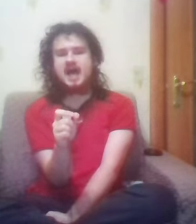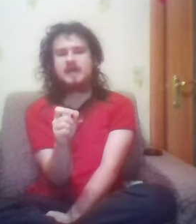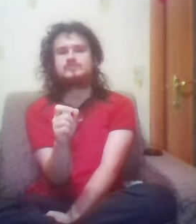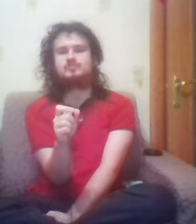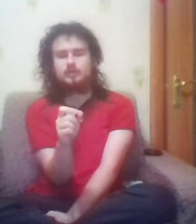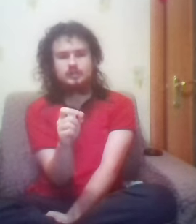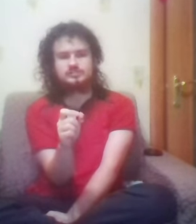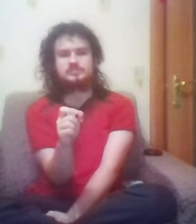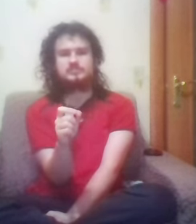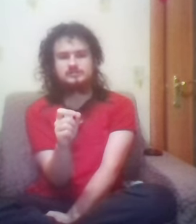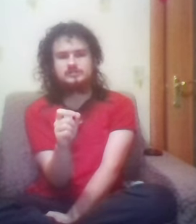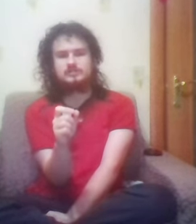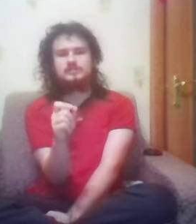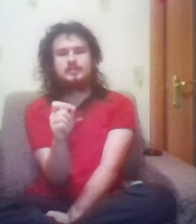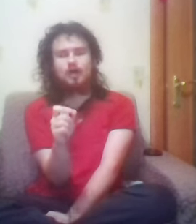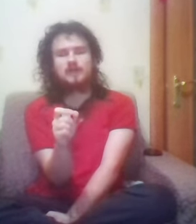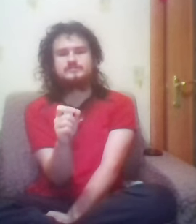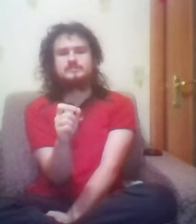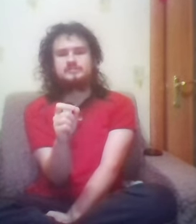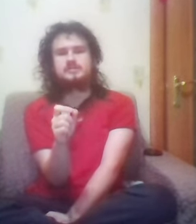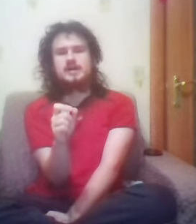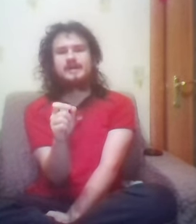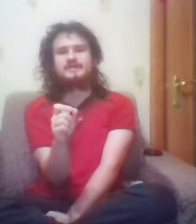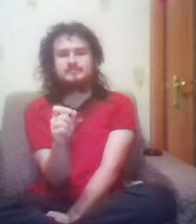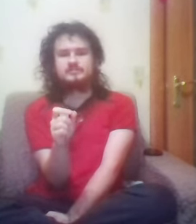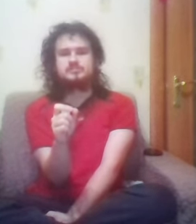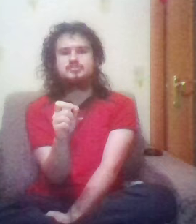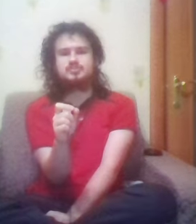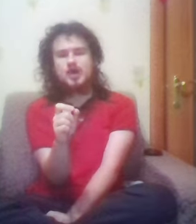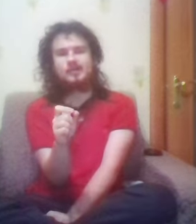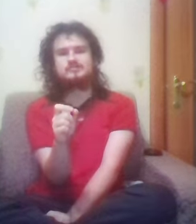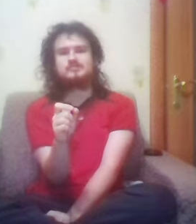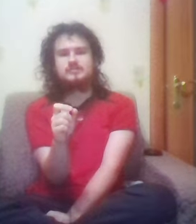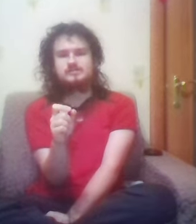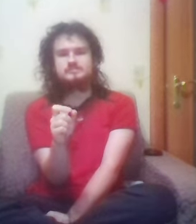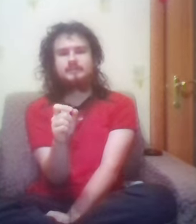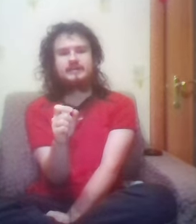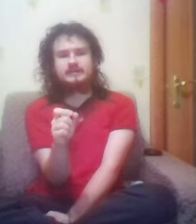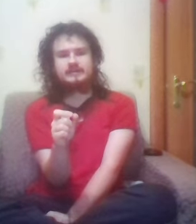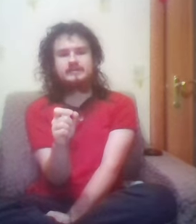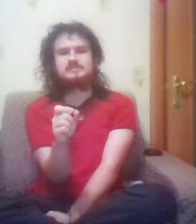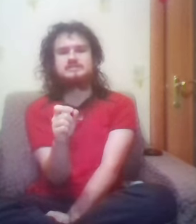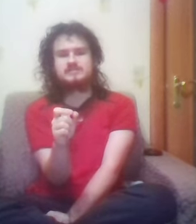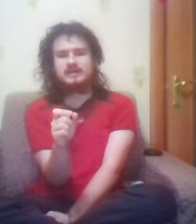This love, hate, sex, pain, it's